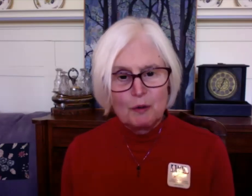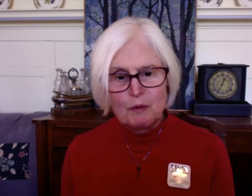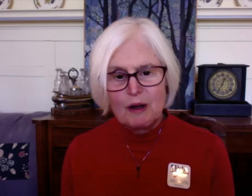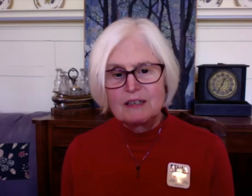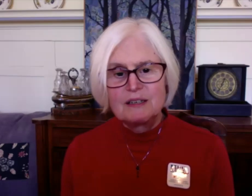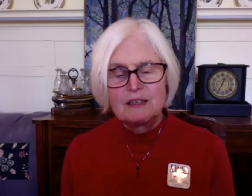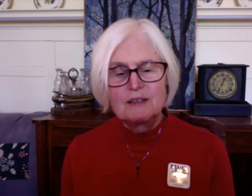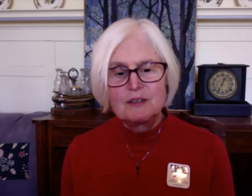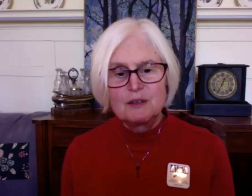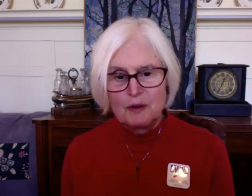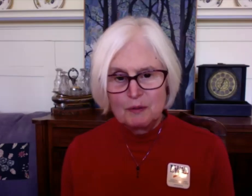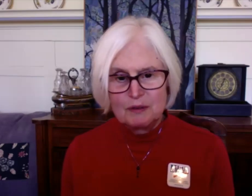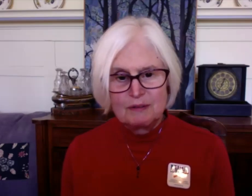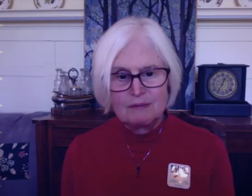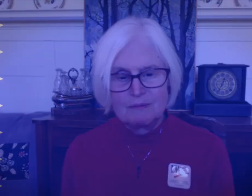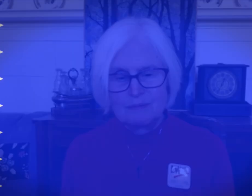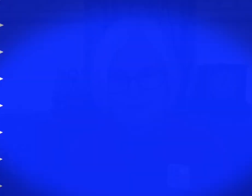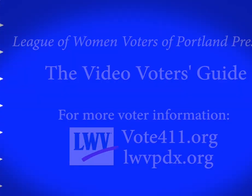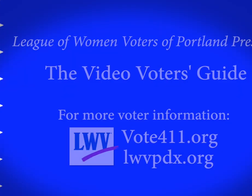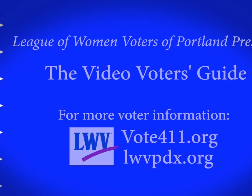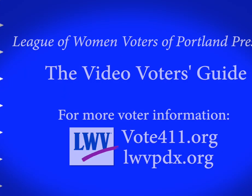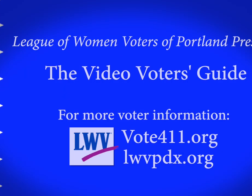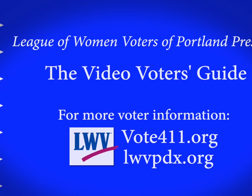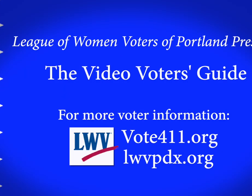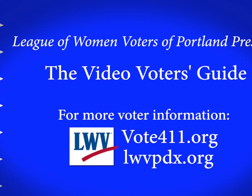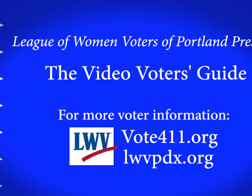your right to vote. the